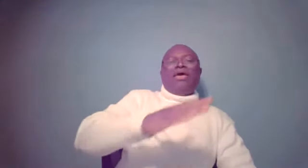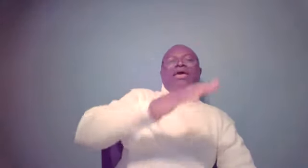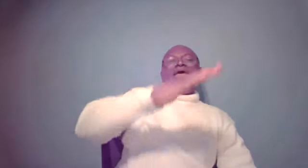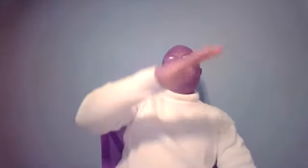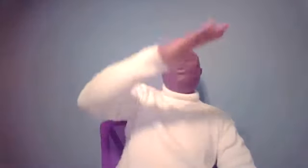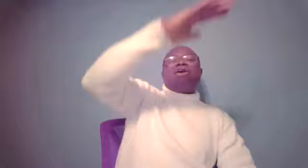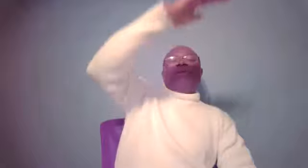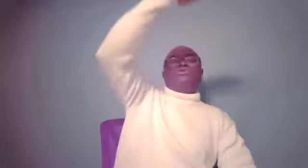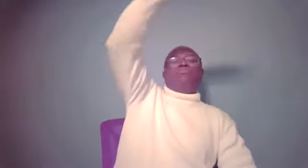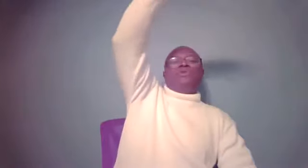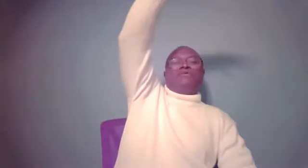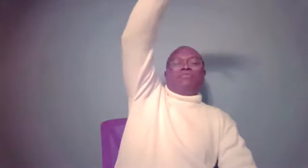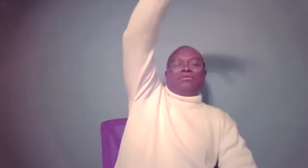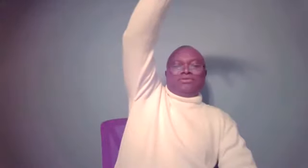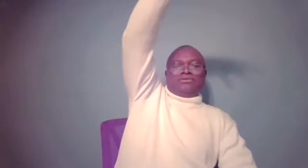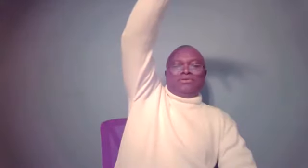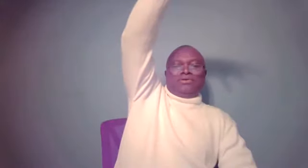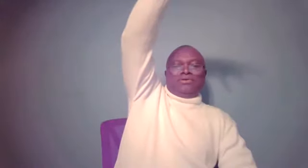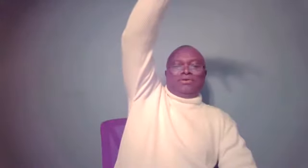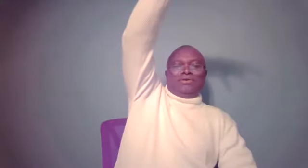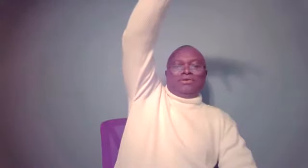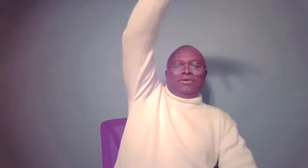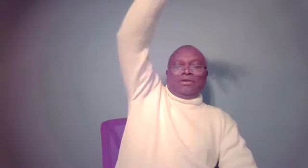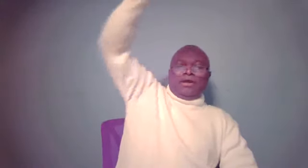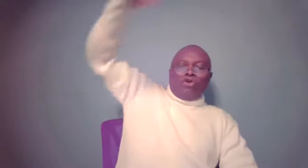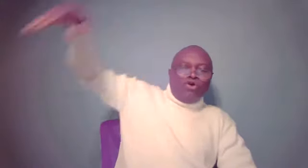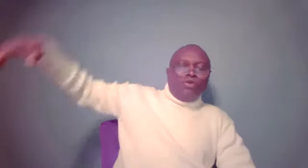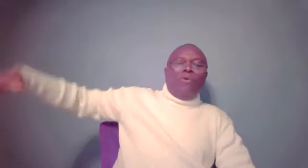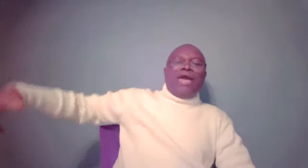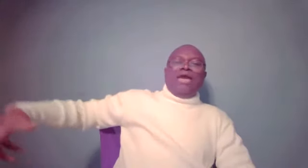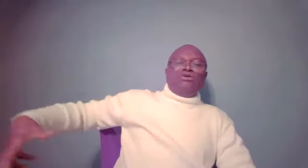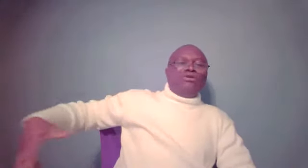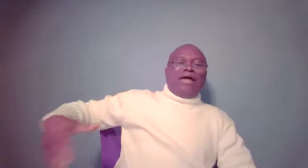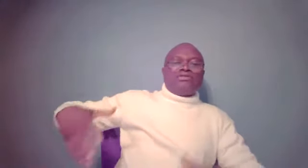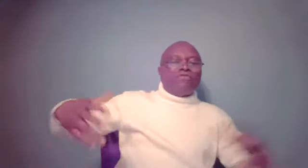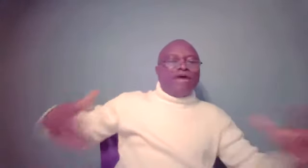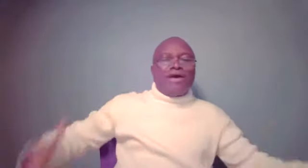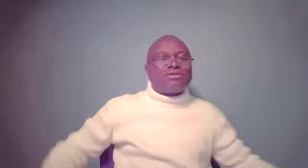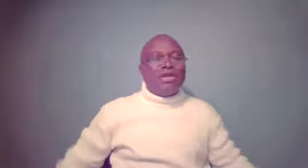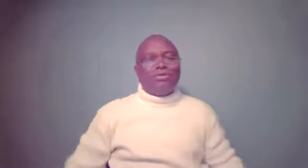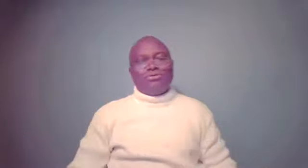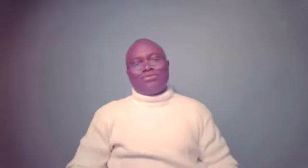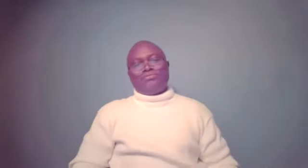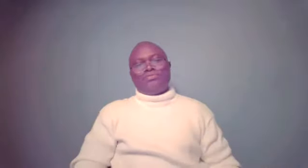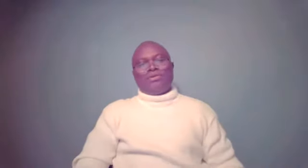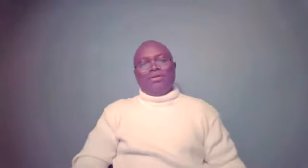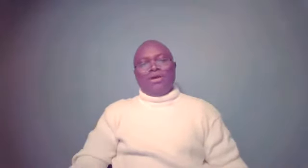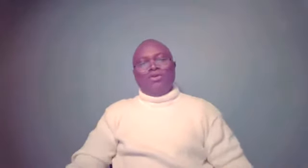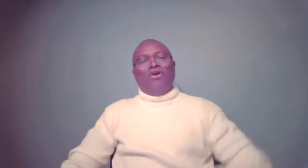then you get to the peak of the mountain. Along the way, you learn survival skills. Along